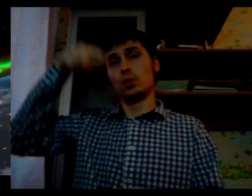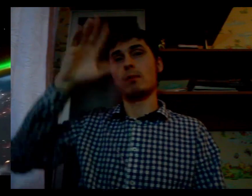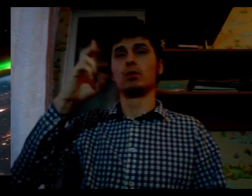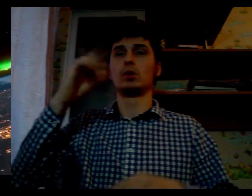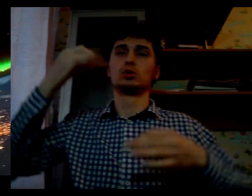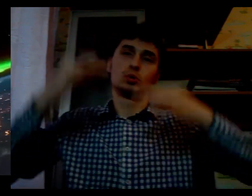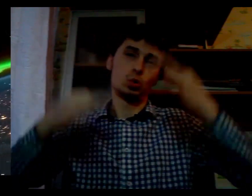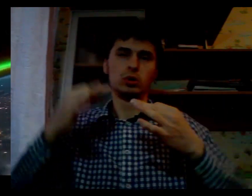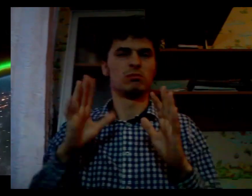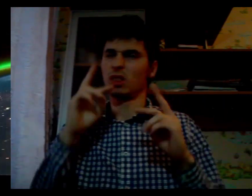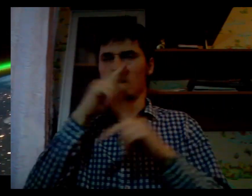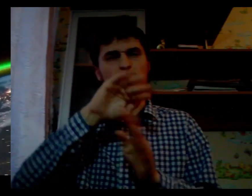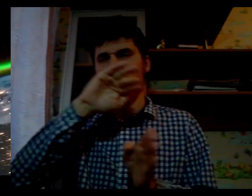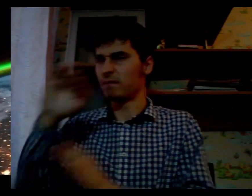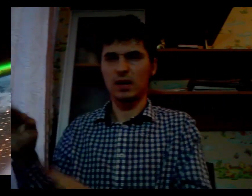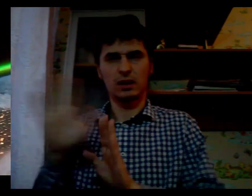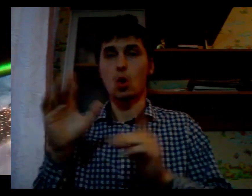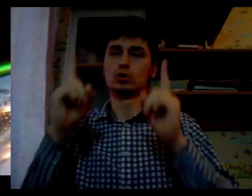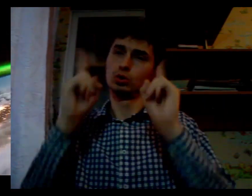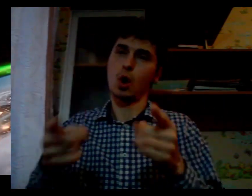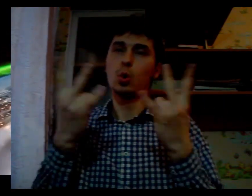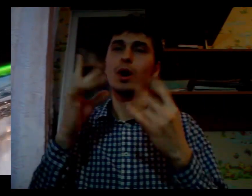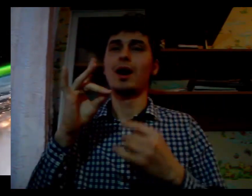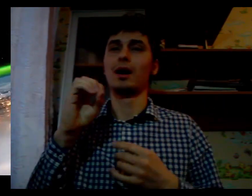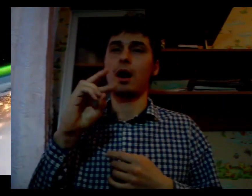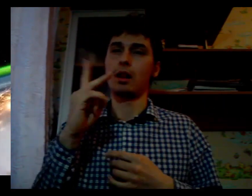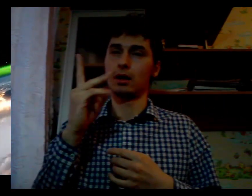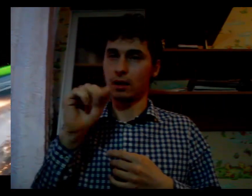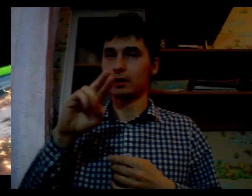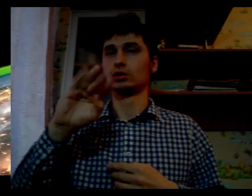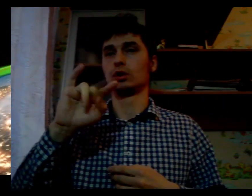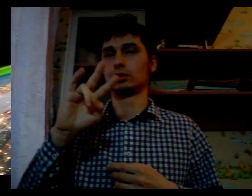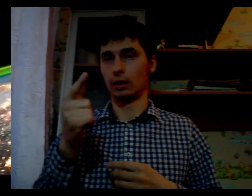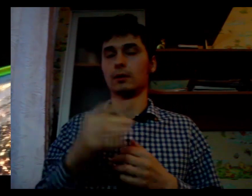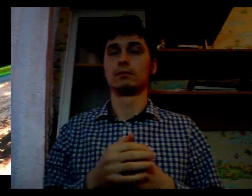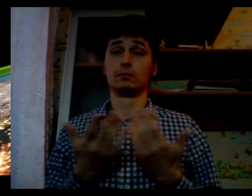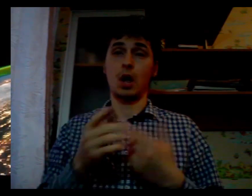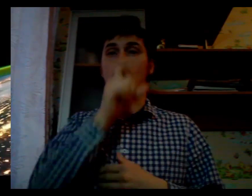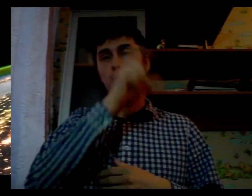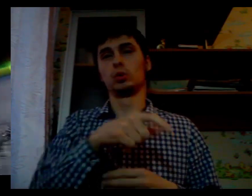Realizing this goal will require an intrapreneurial spirit, an a new generation